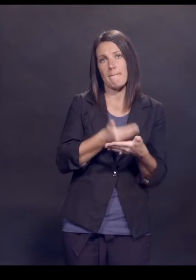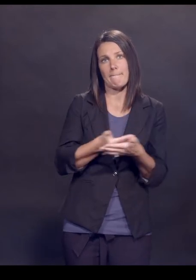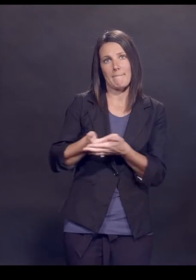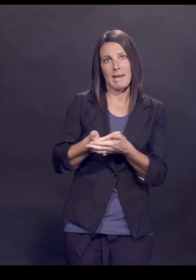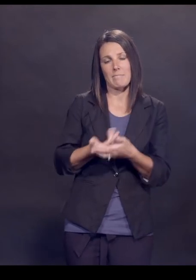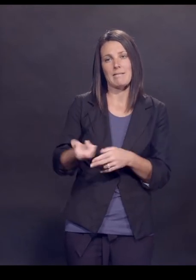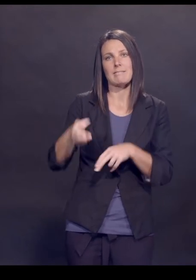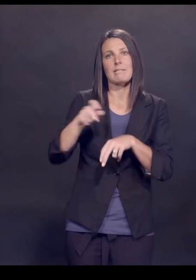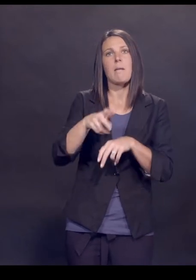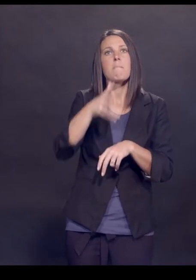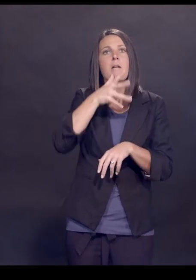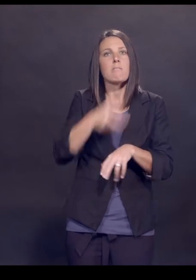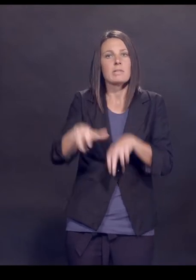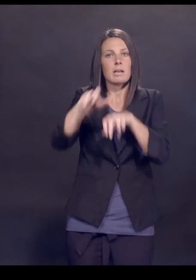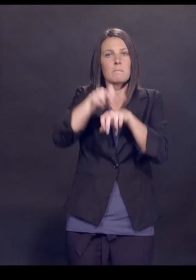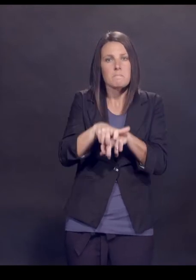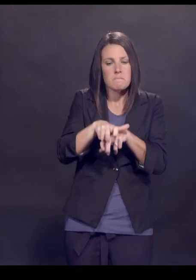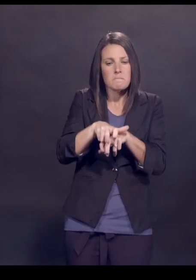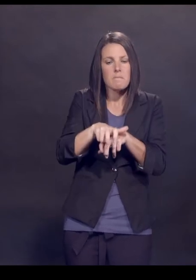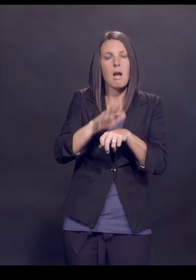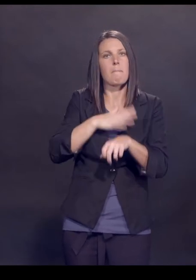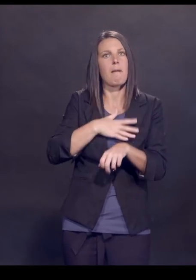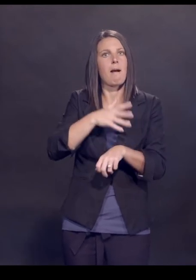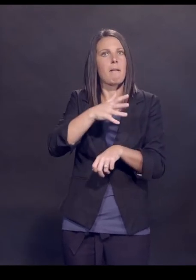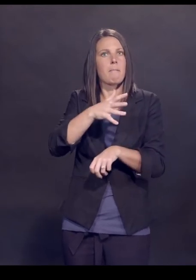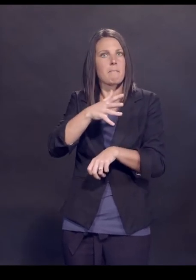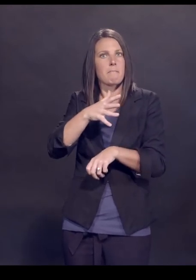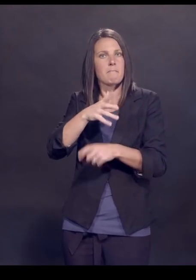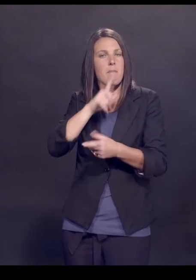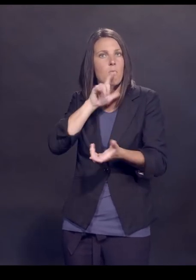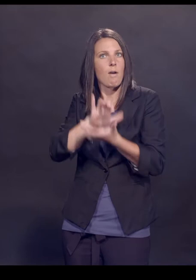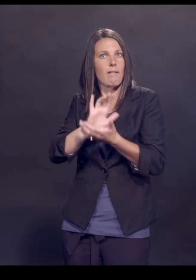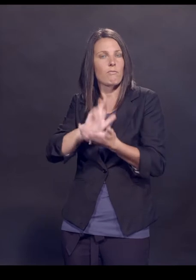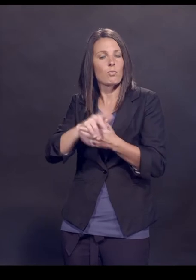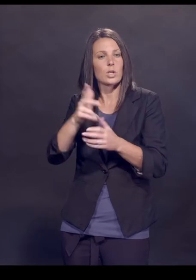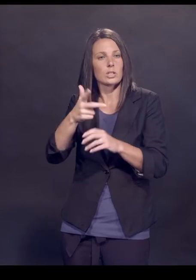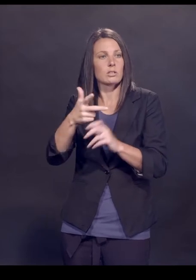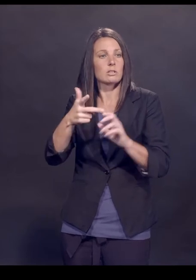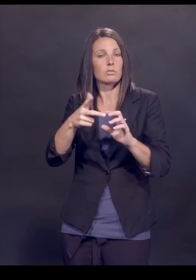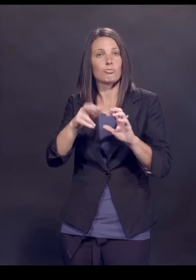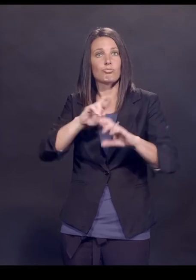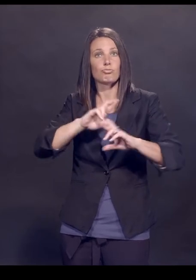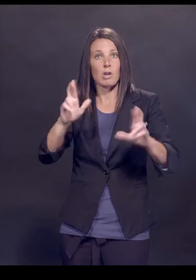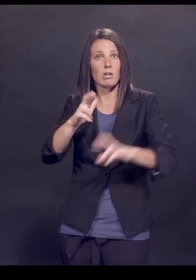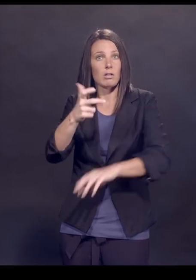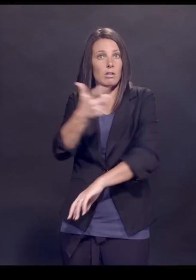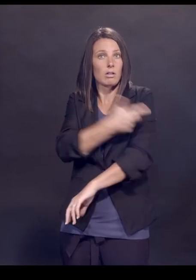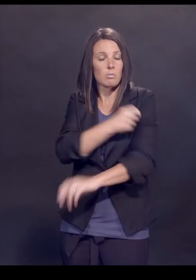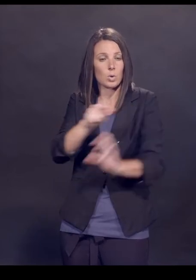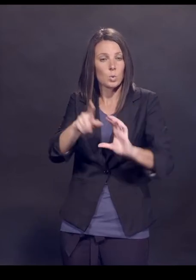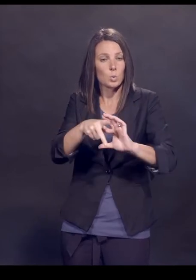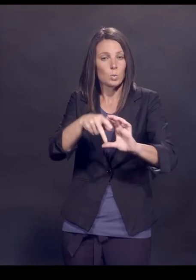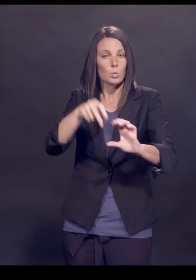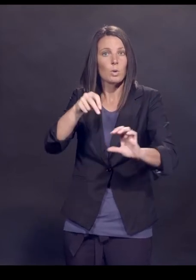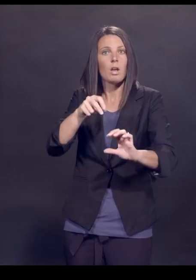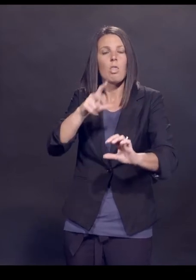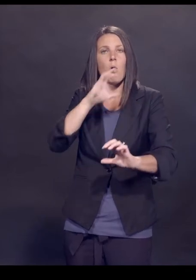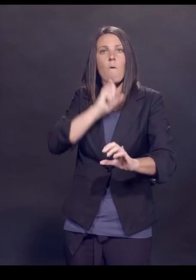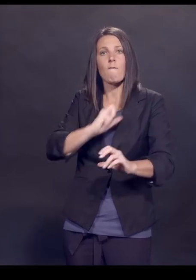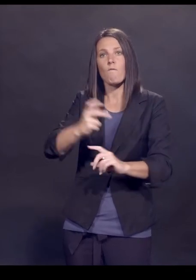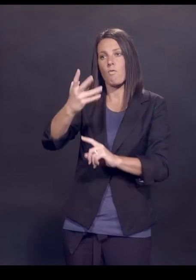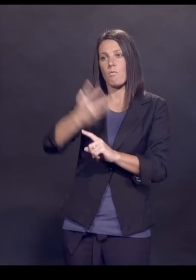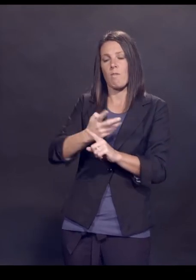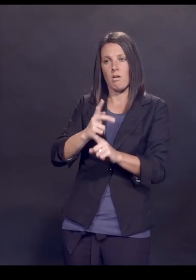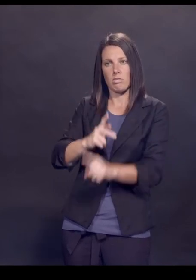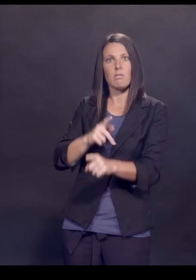mother's lap, while my wife was drawing the vaccine up into the syringe, hadn't given it yet, while she was drawing it up into the syringe, the four-month-old